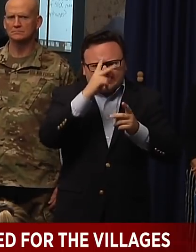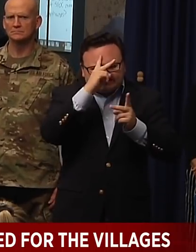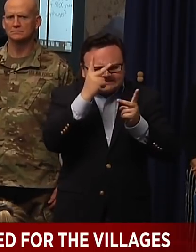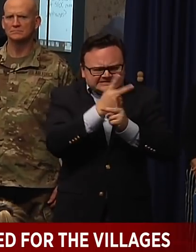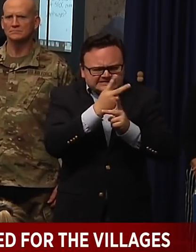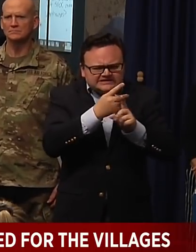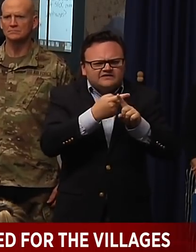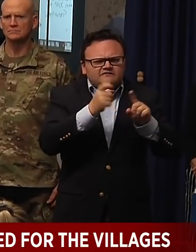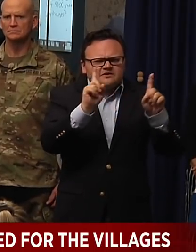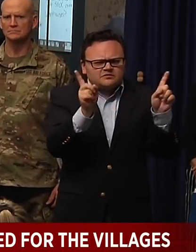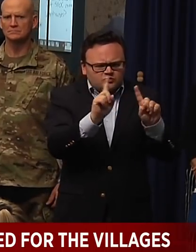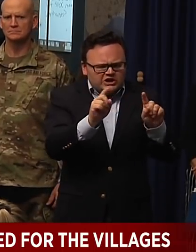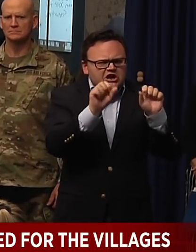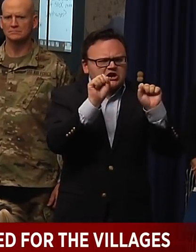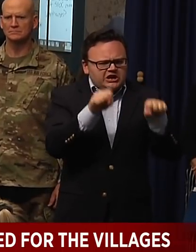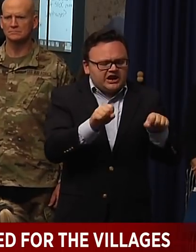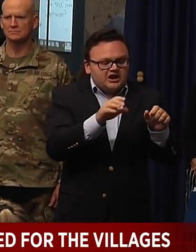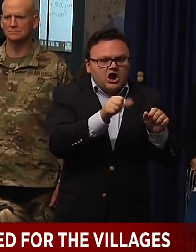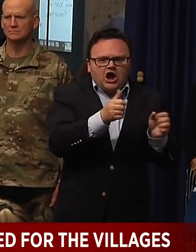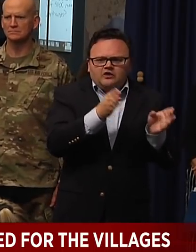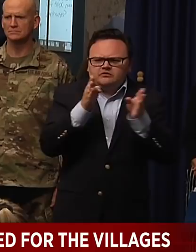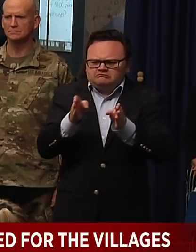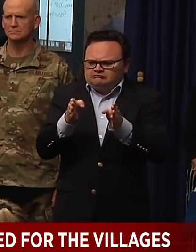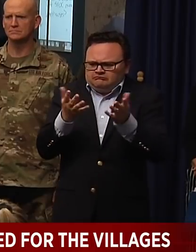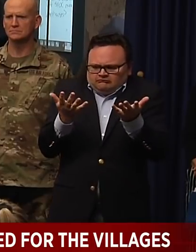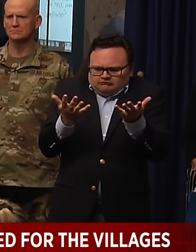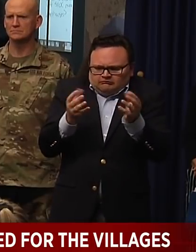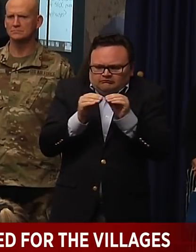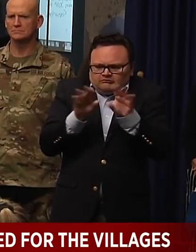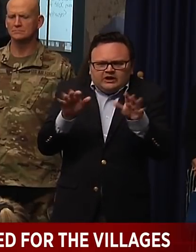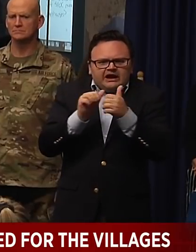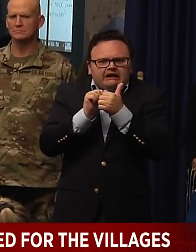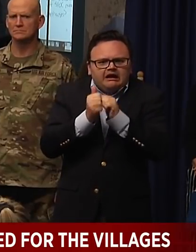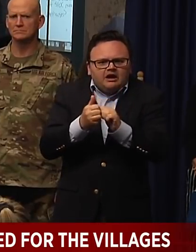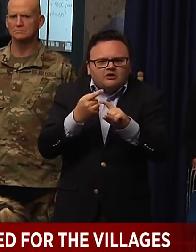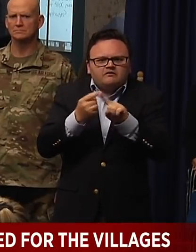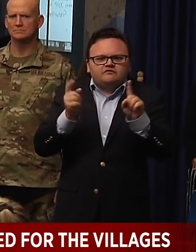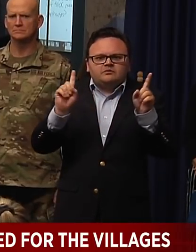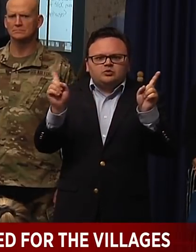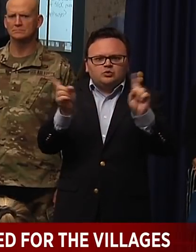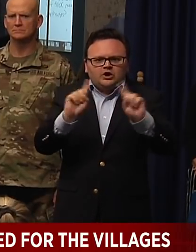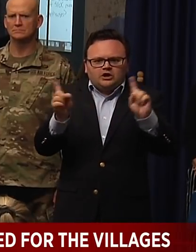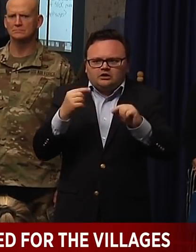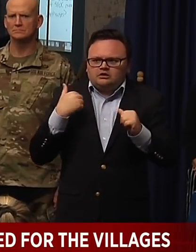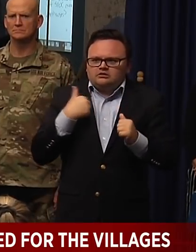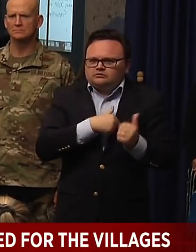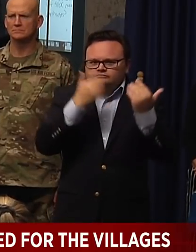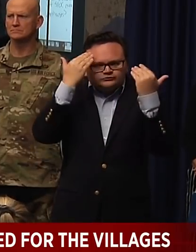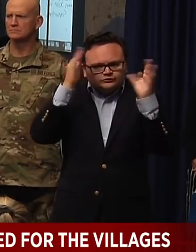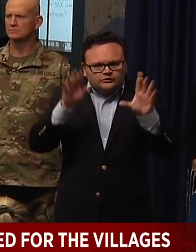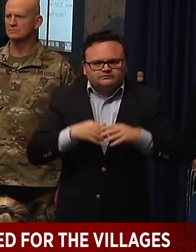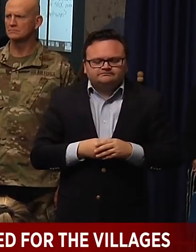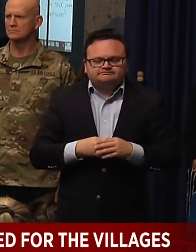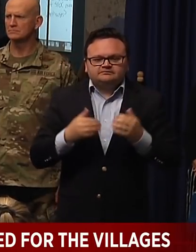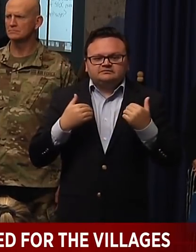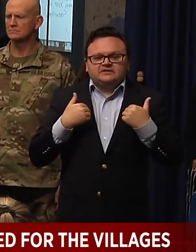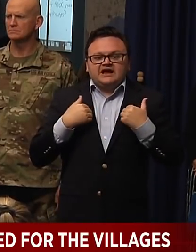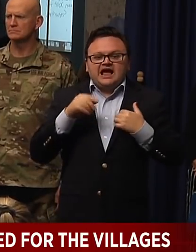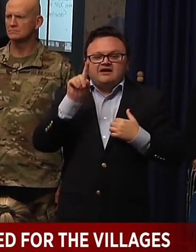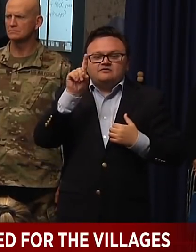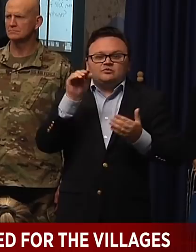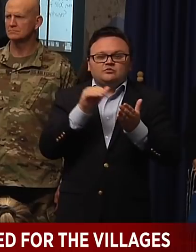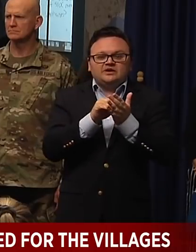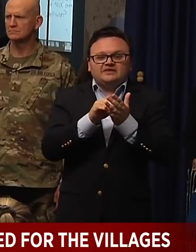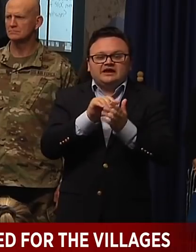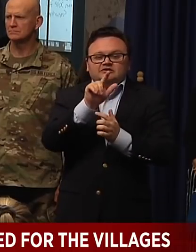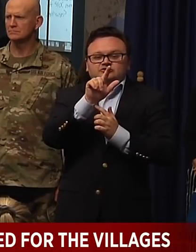know, some of these other cases. And so we're tracking all of this. We have 1,028 pending test results. And then based on